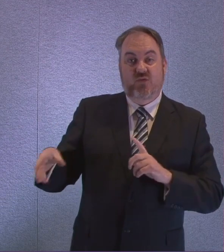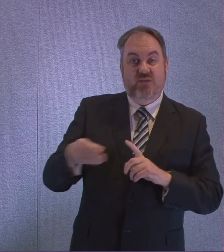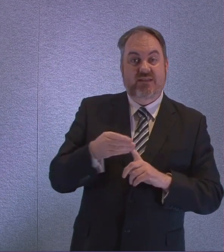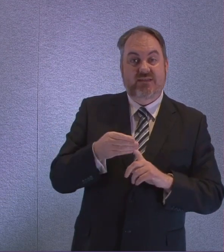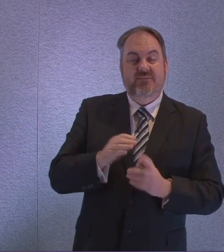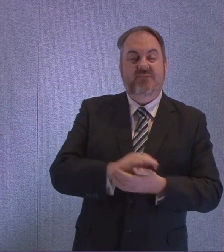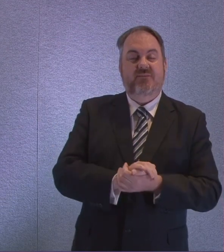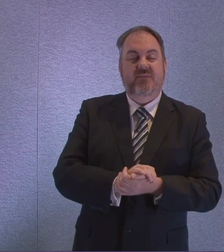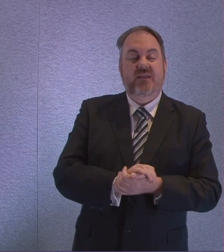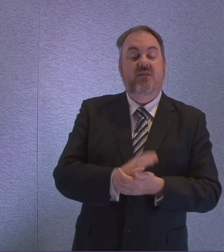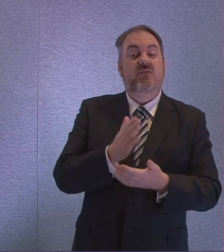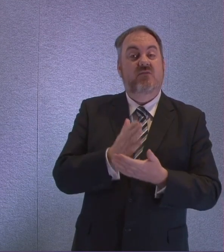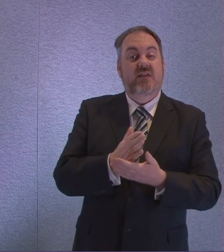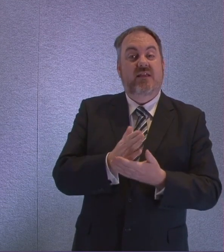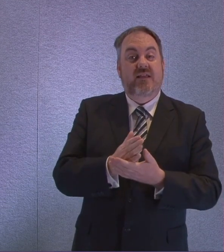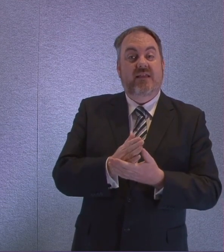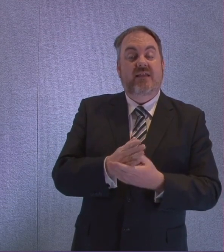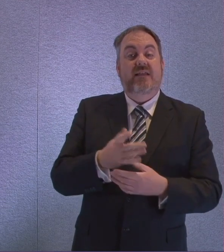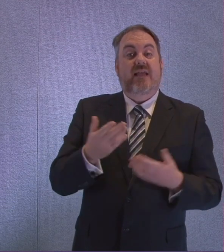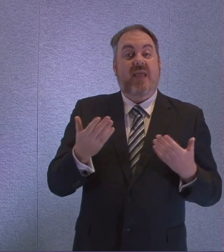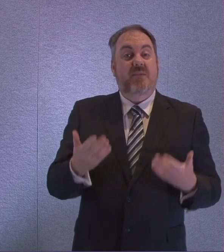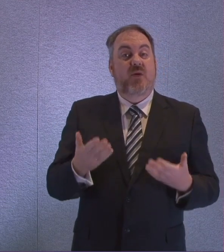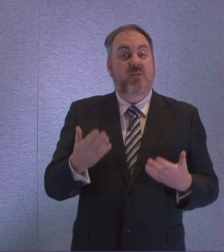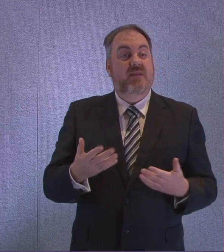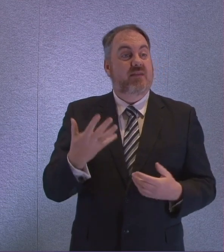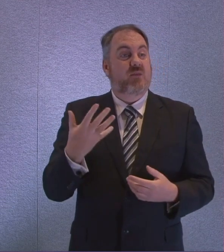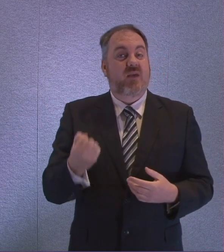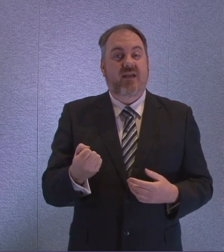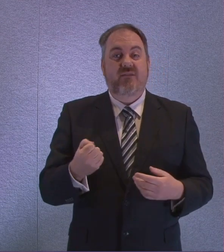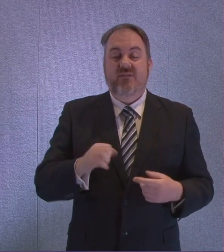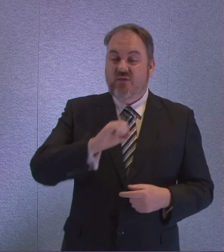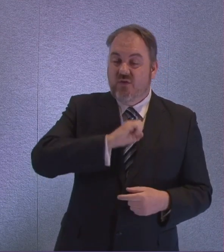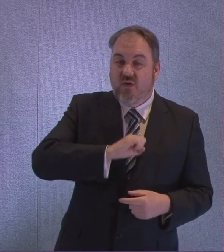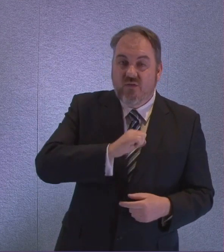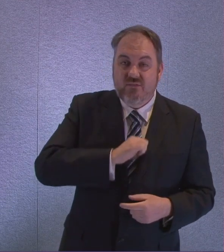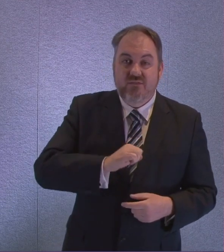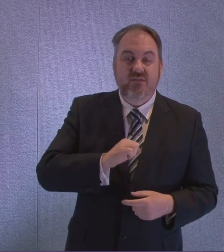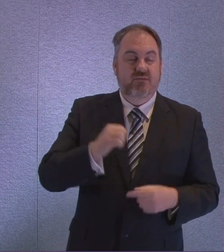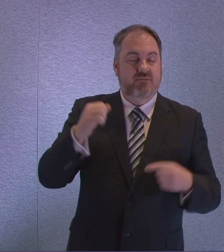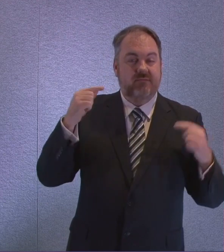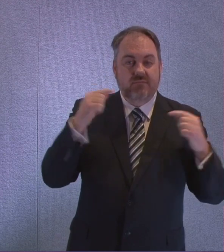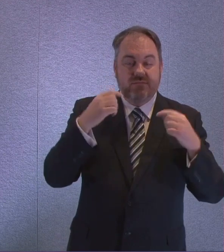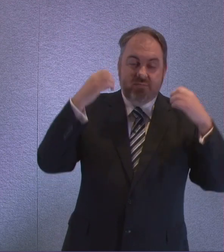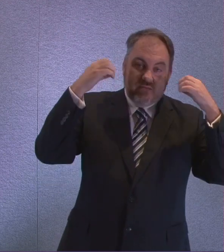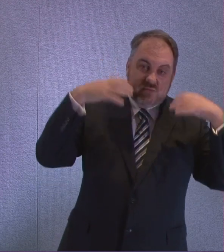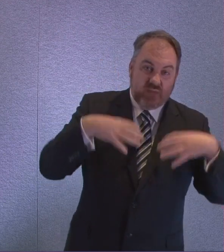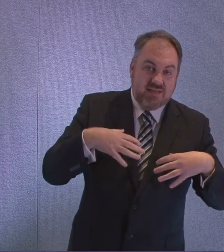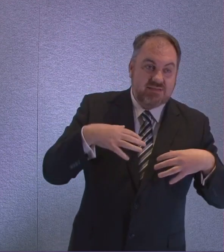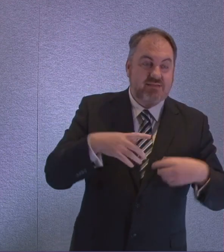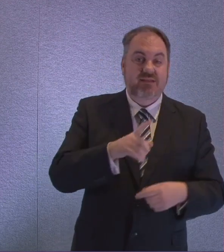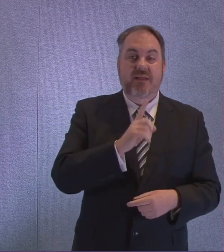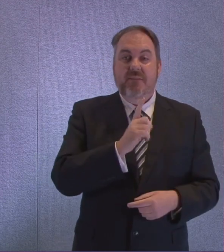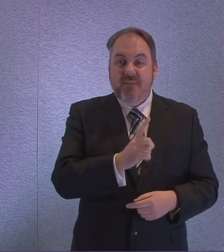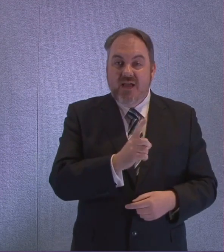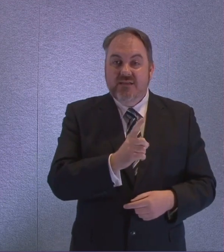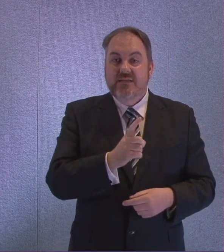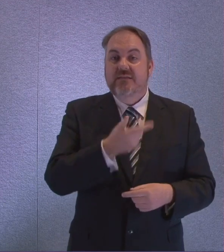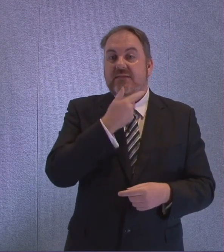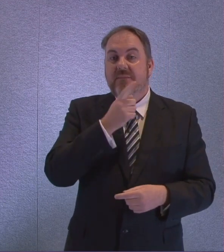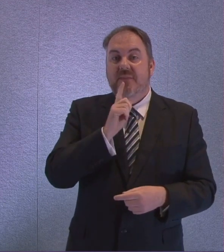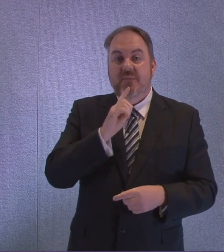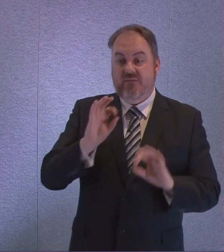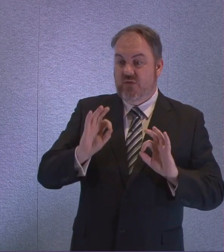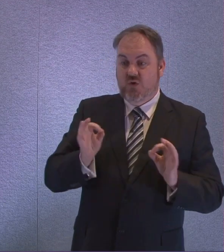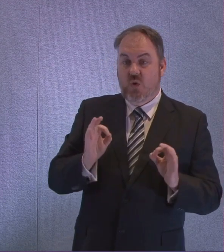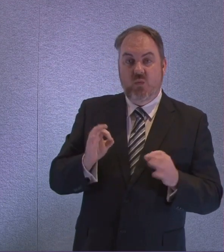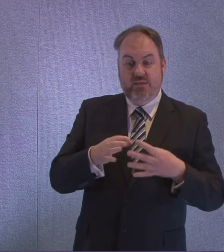has the virus while they're symptomatic. And that's important. But what it doesn't do is tell somebody who is in the incubation period